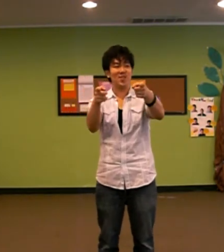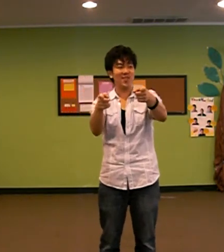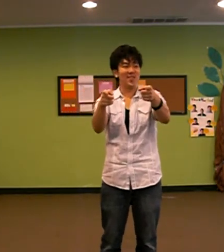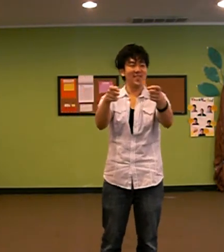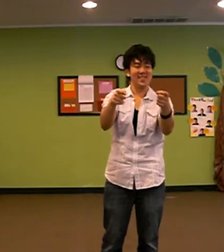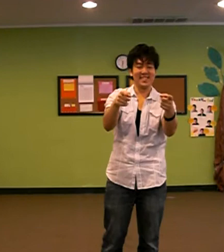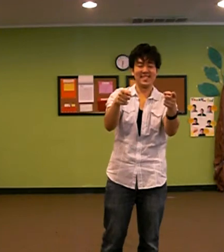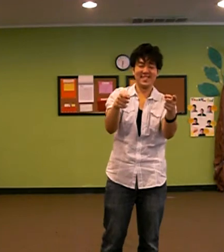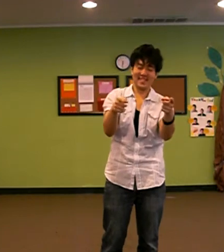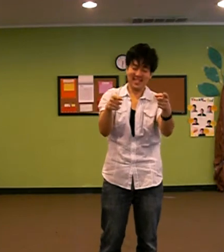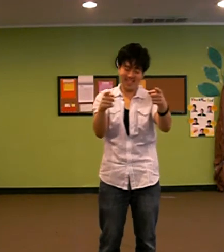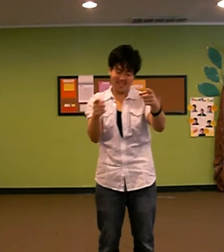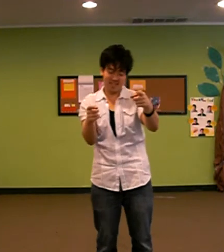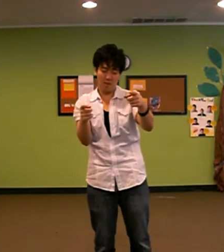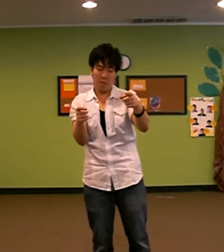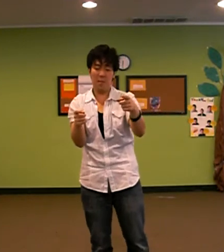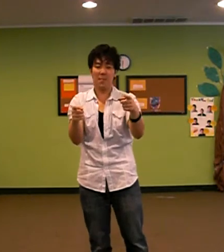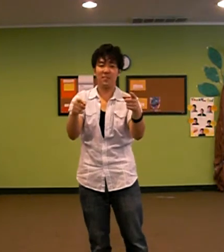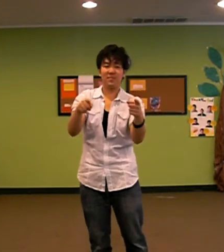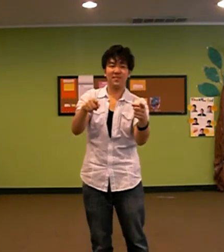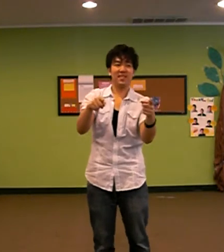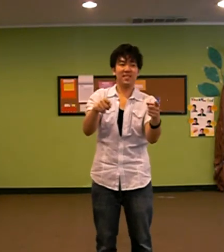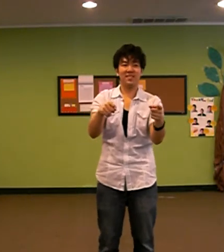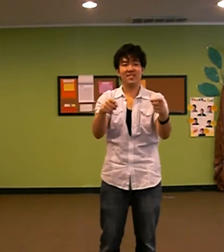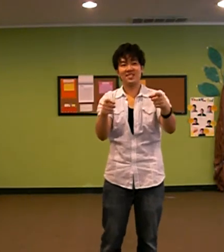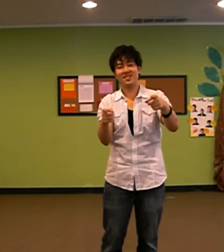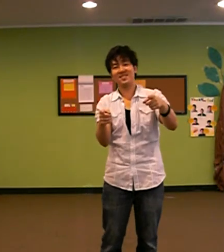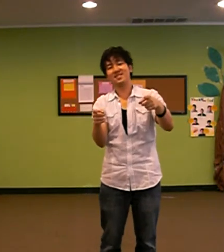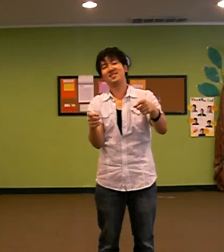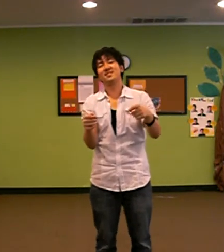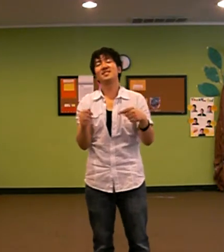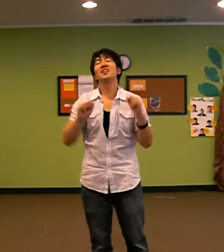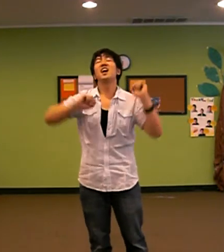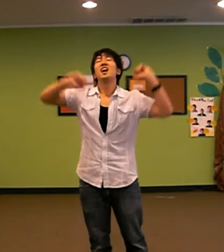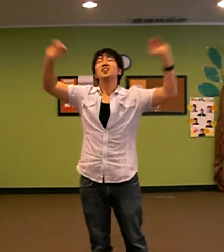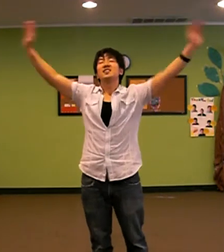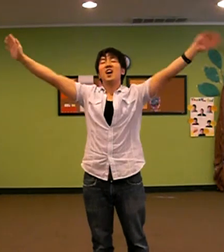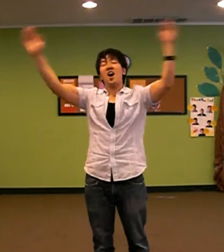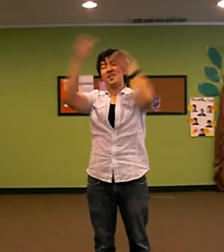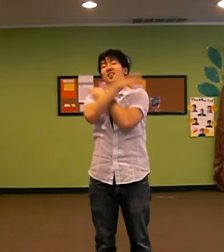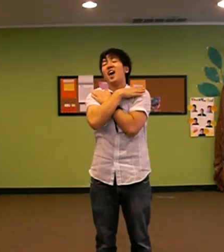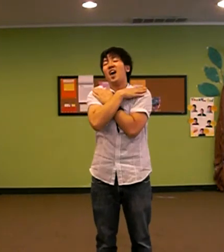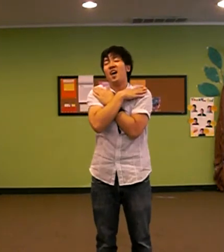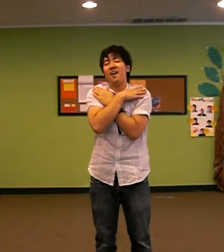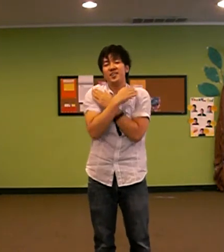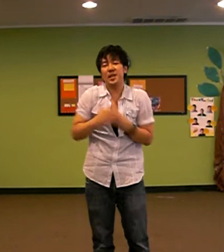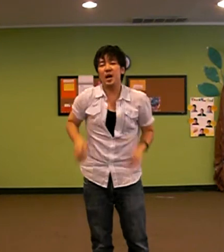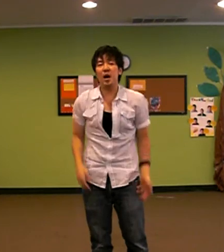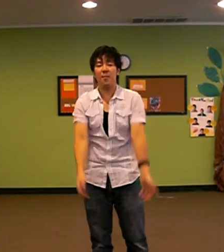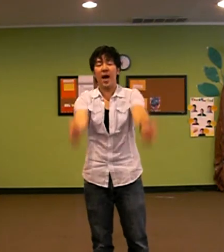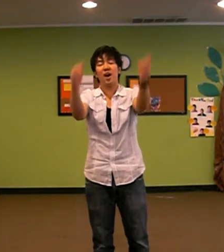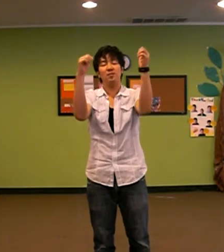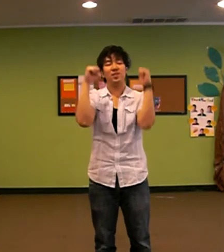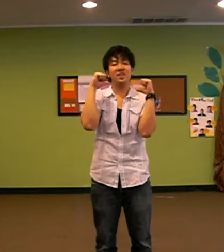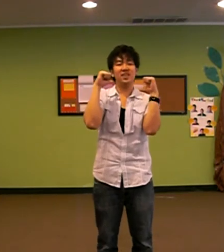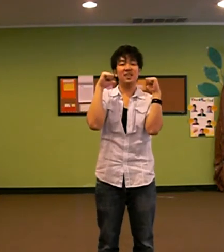I know God cares about you.